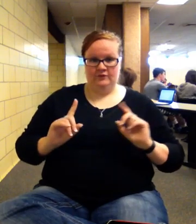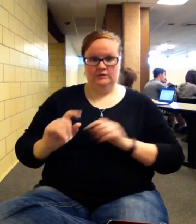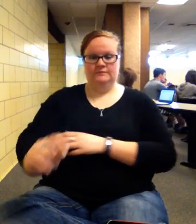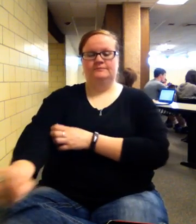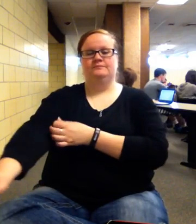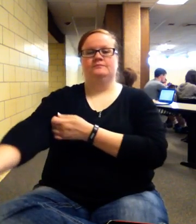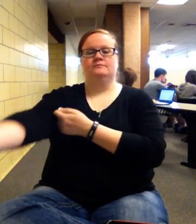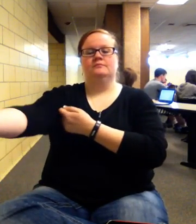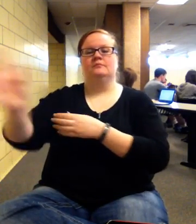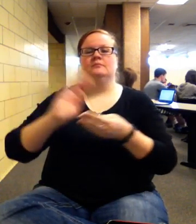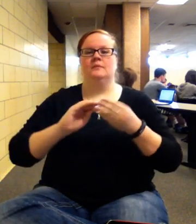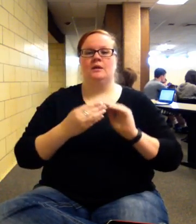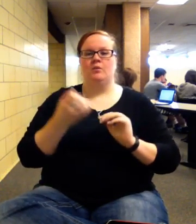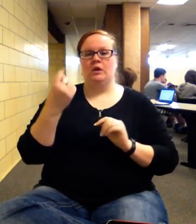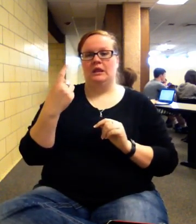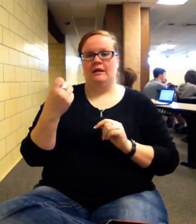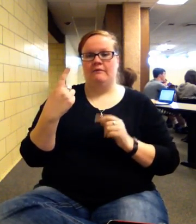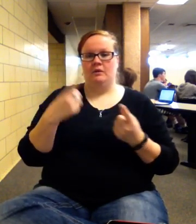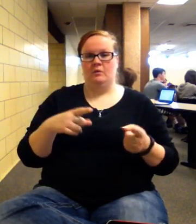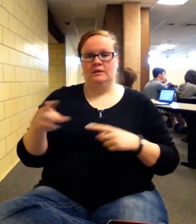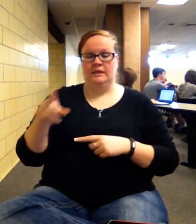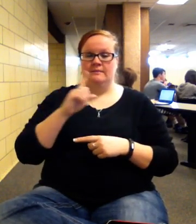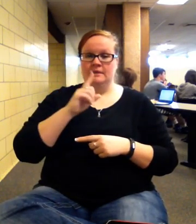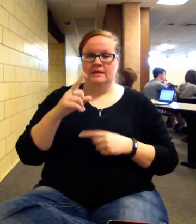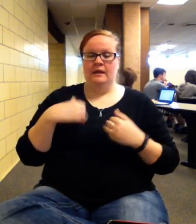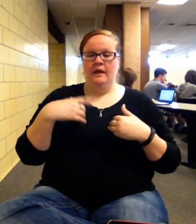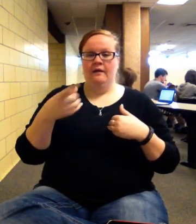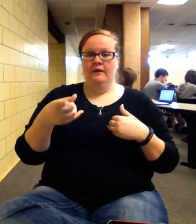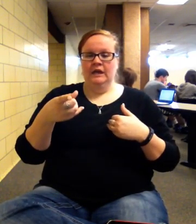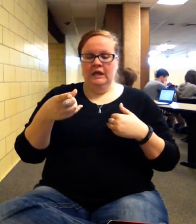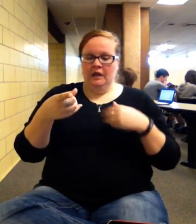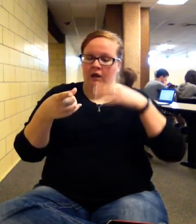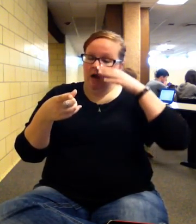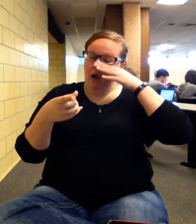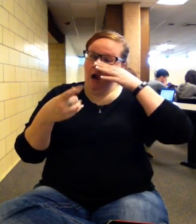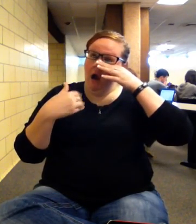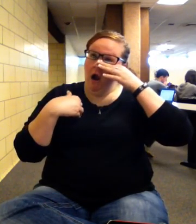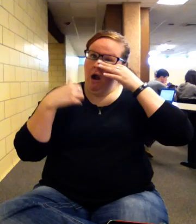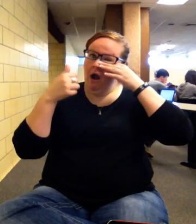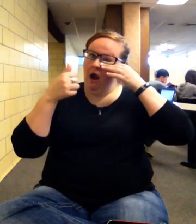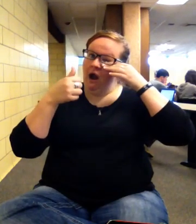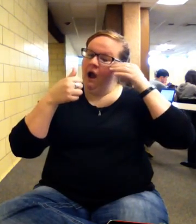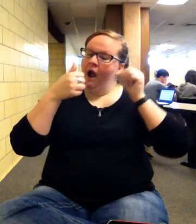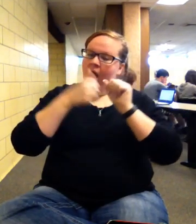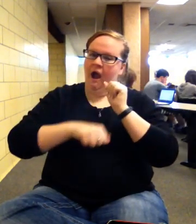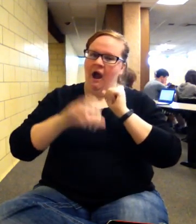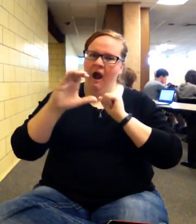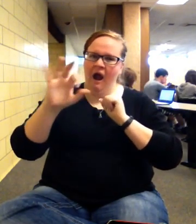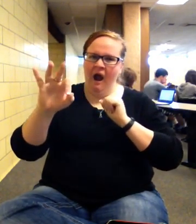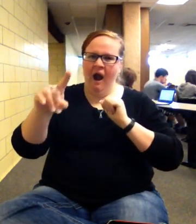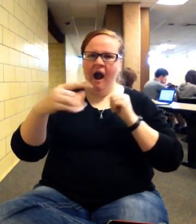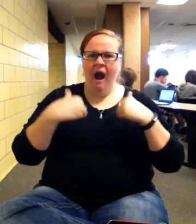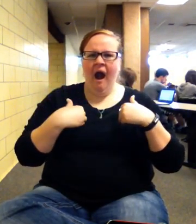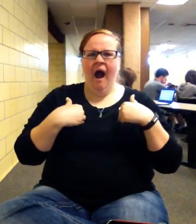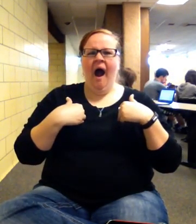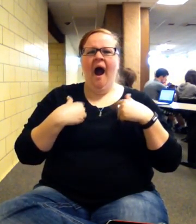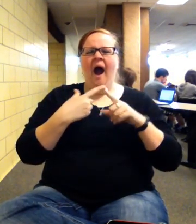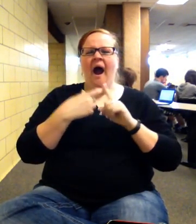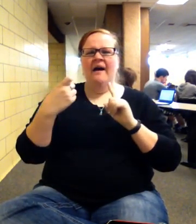number 11, what's happening is, it's having you treat every cash flow that you get from a project